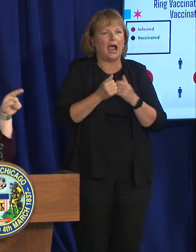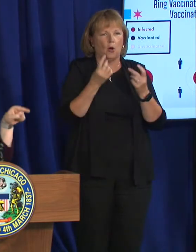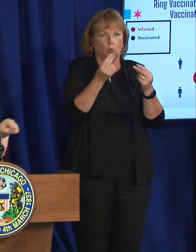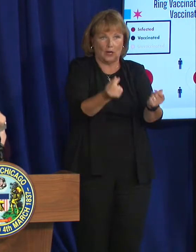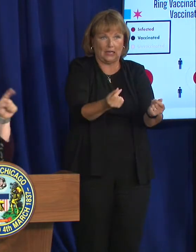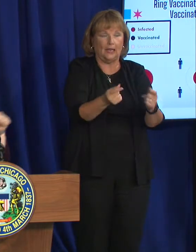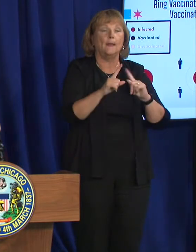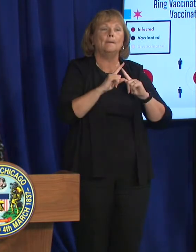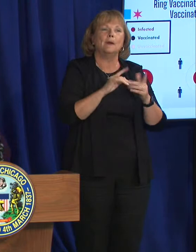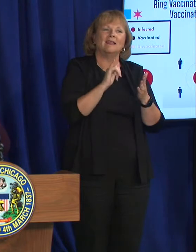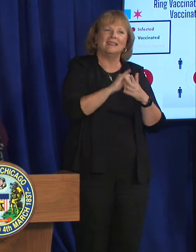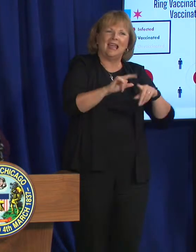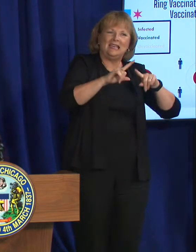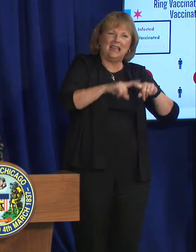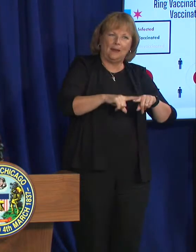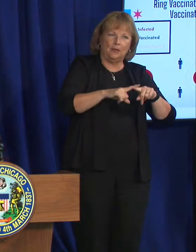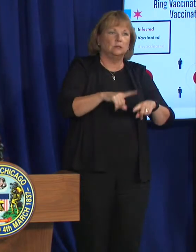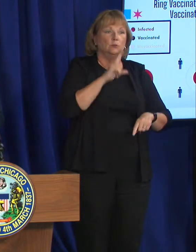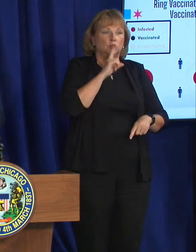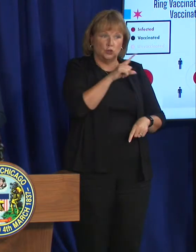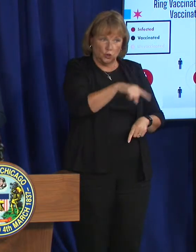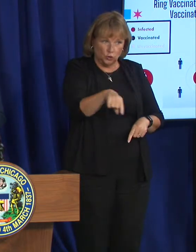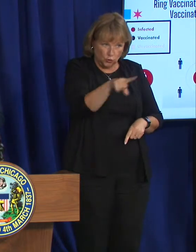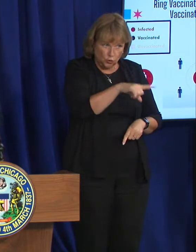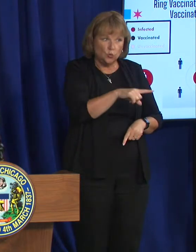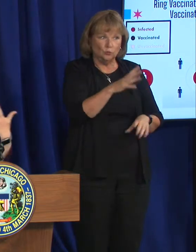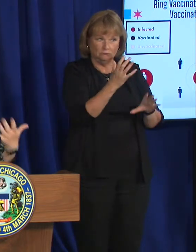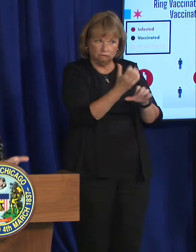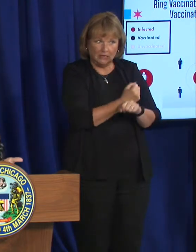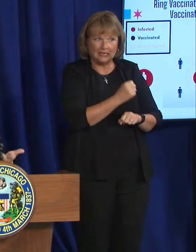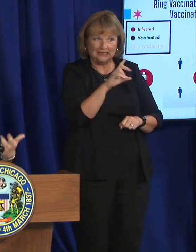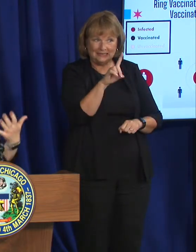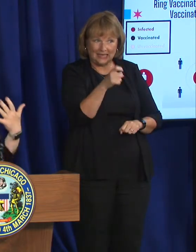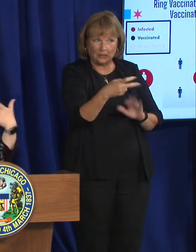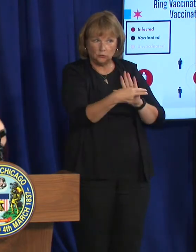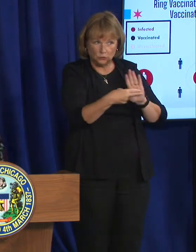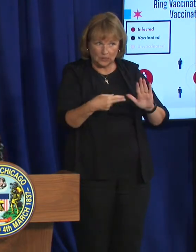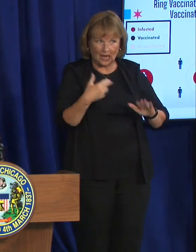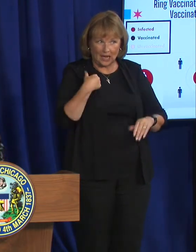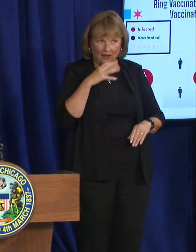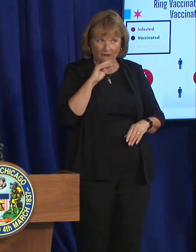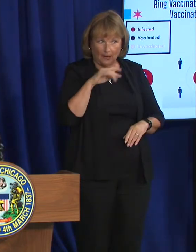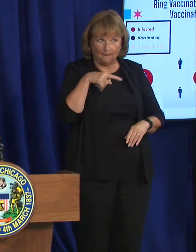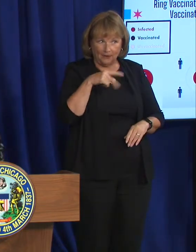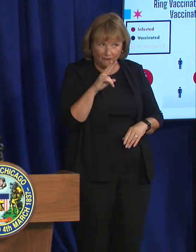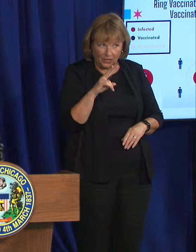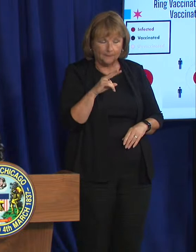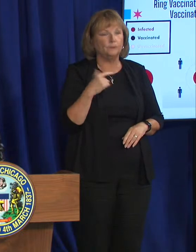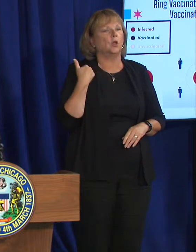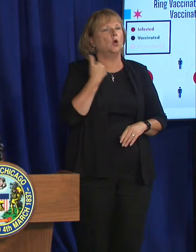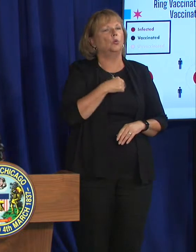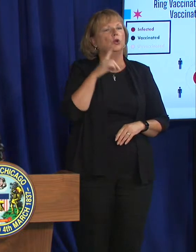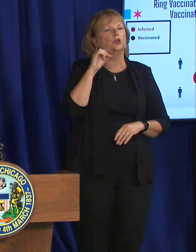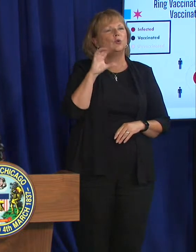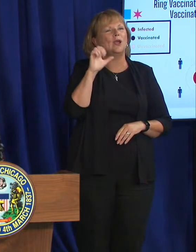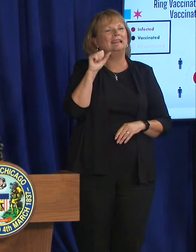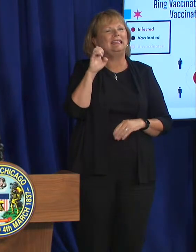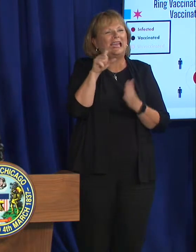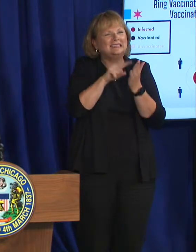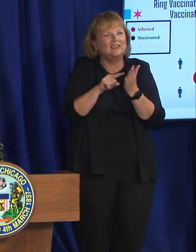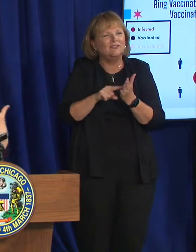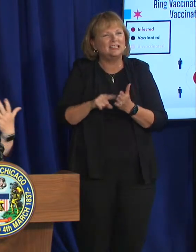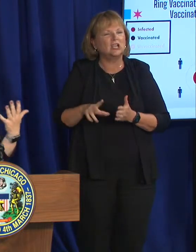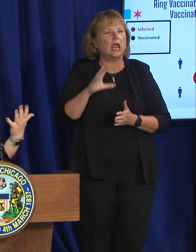that is dependent on making sure people are getting diagnosed. And our team is doing case investigation and contact